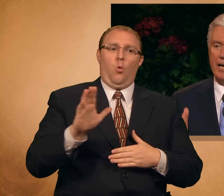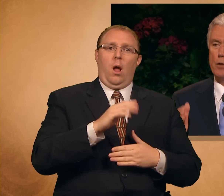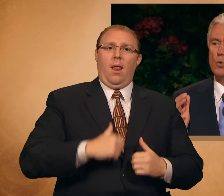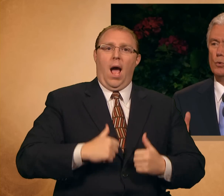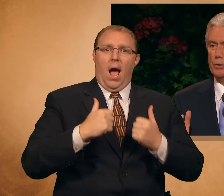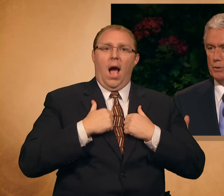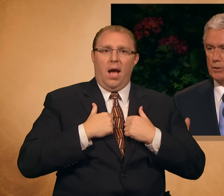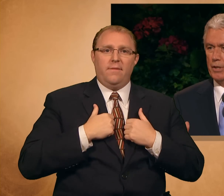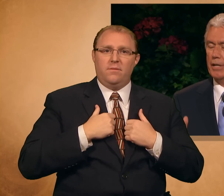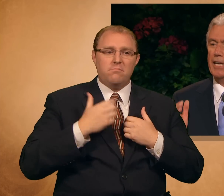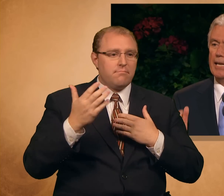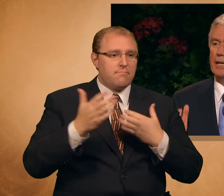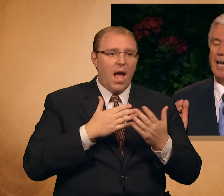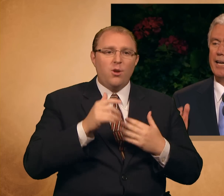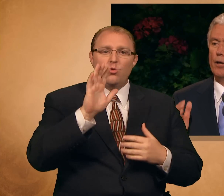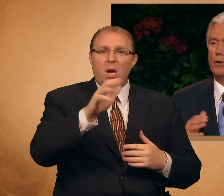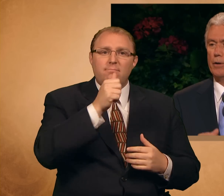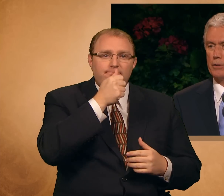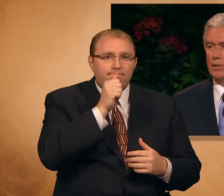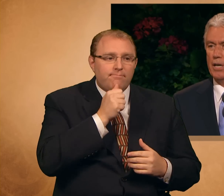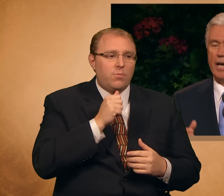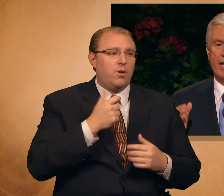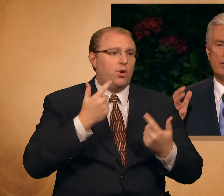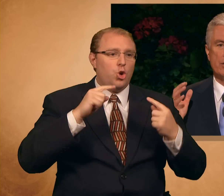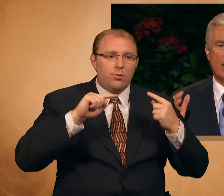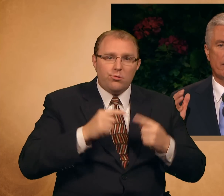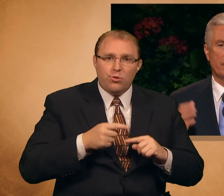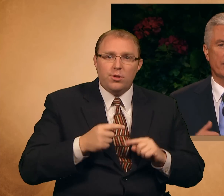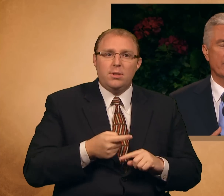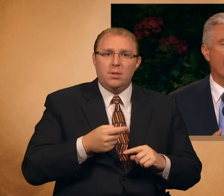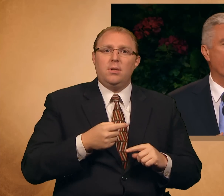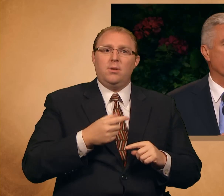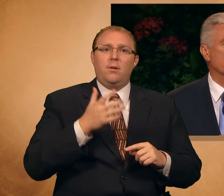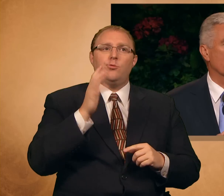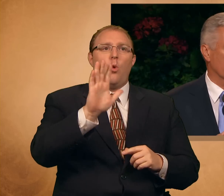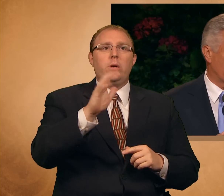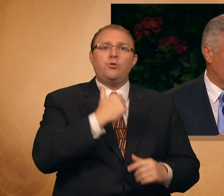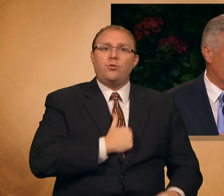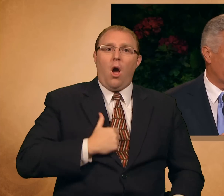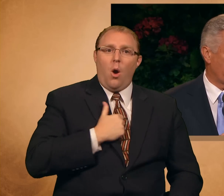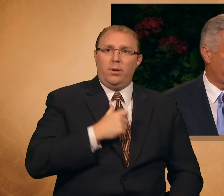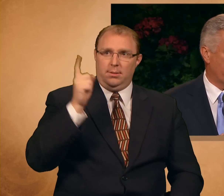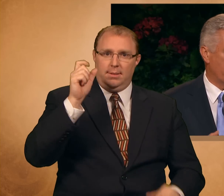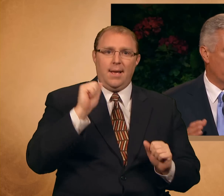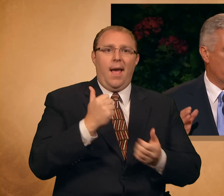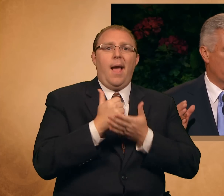any wound, heal any hurt, and soften any sorrow.